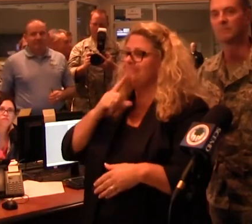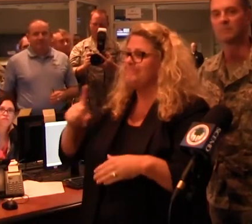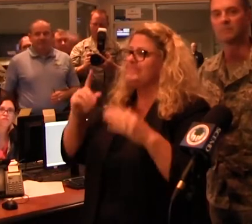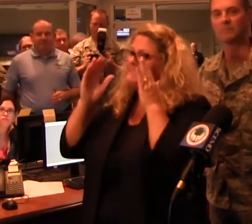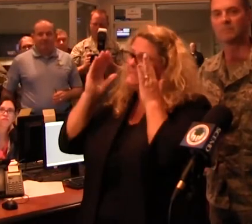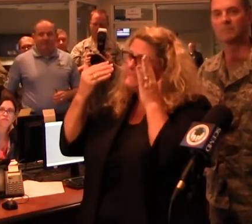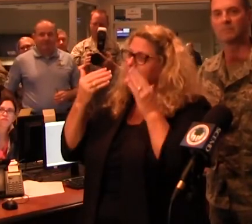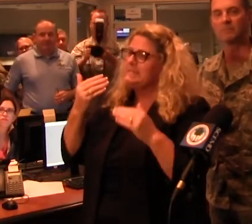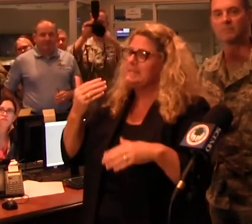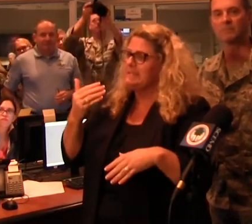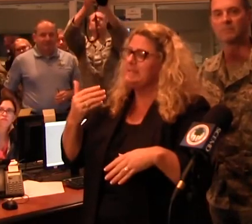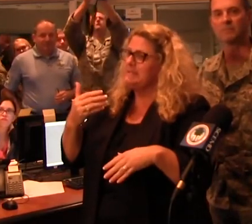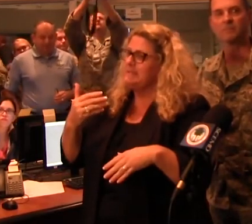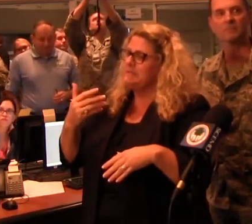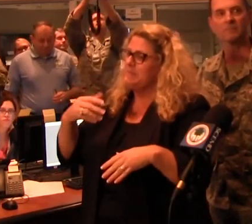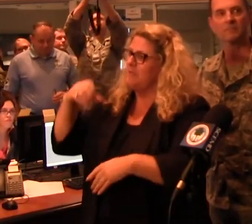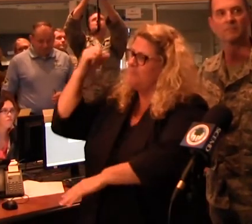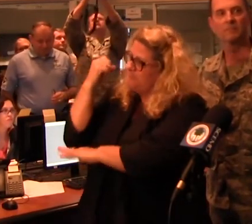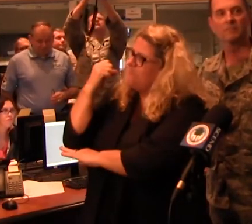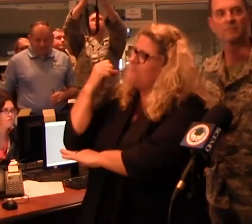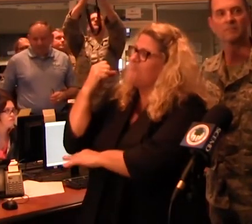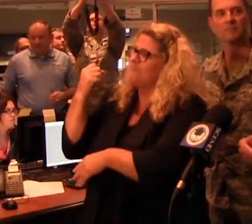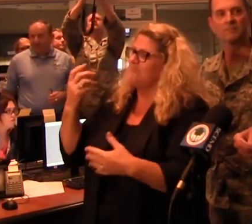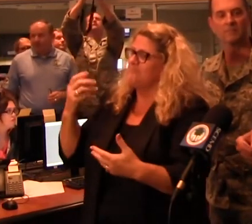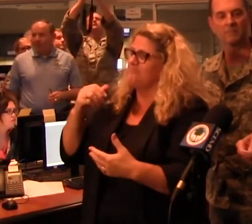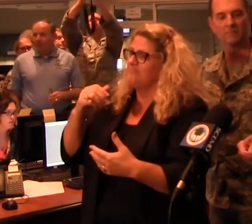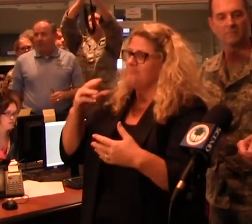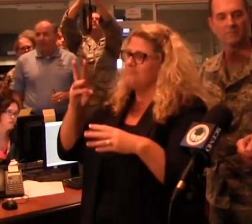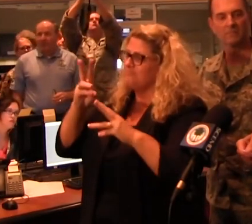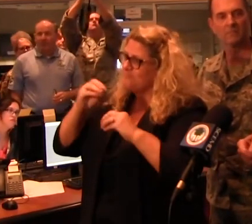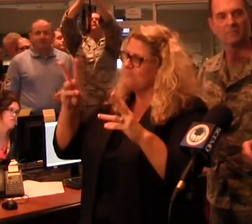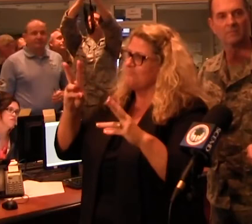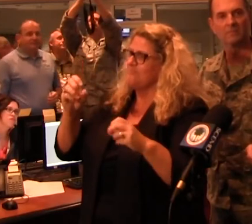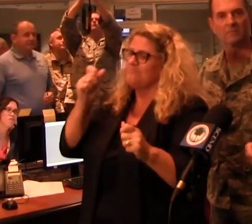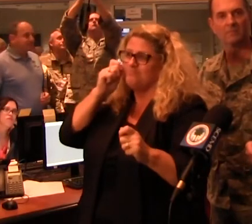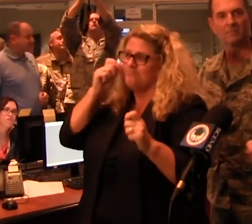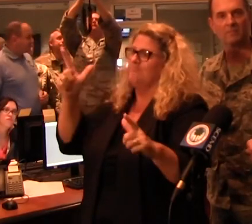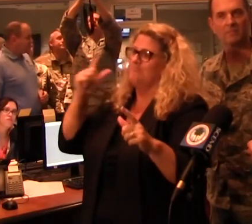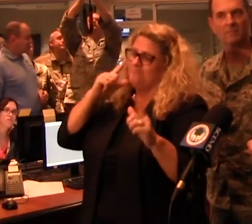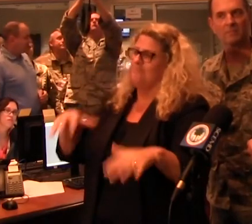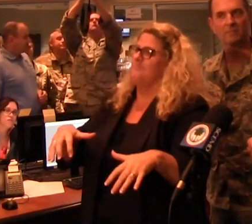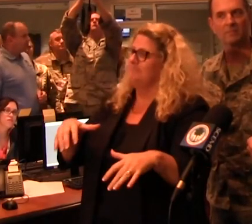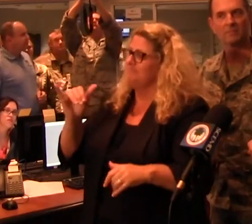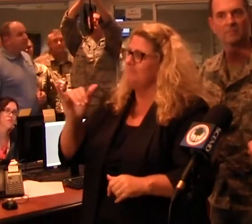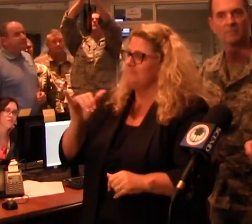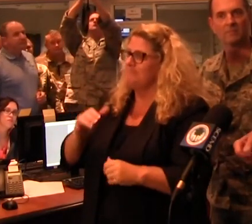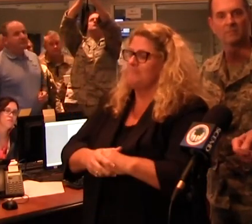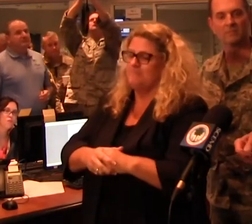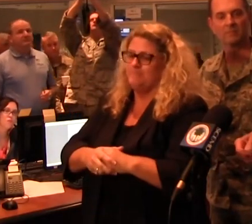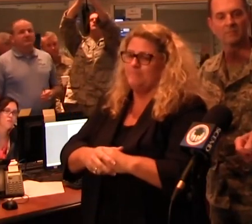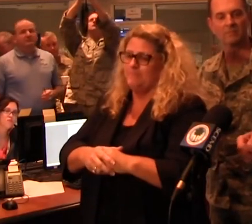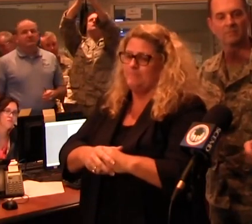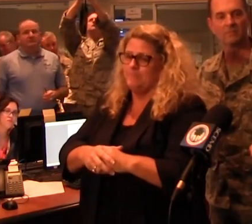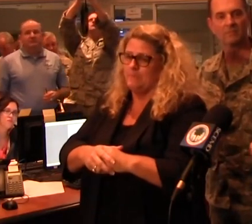be record-setting and unprecedented. But as a reflection of the collaboration